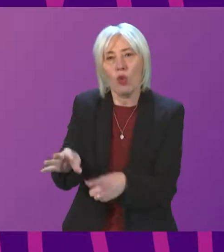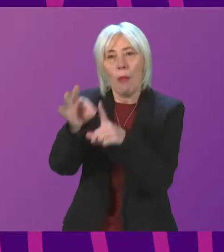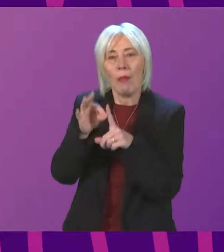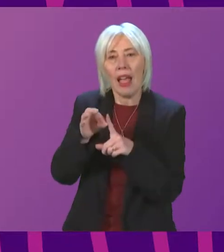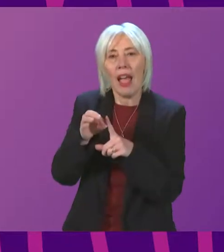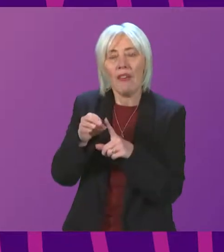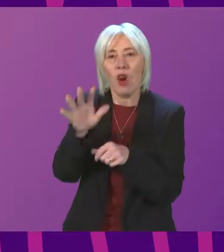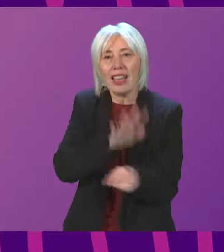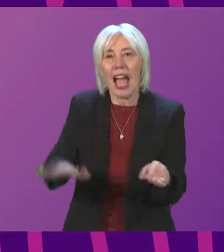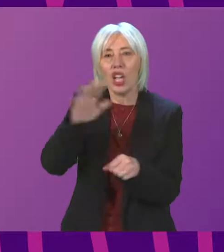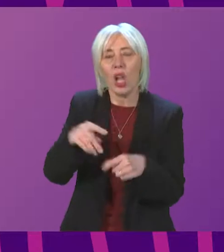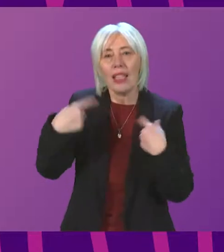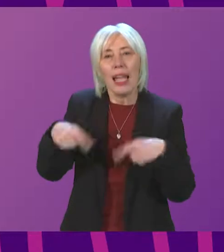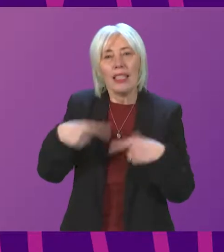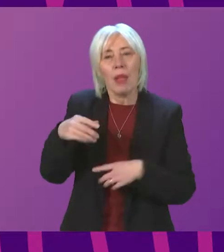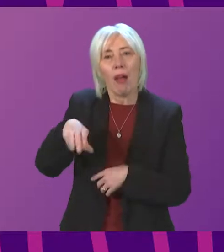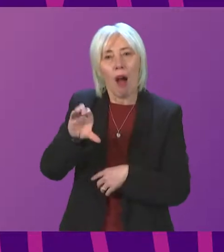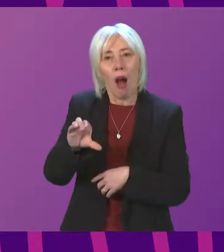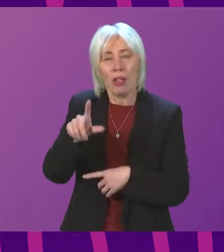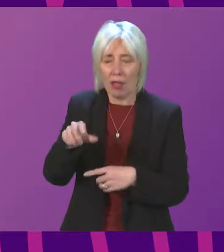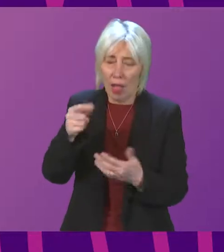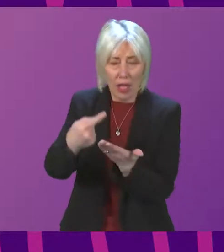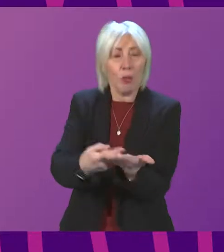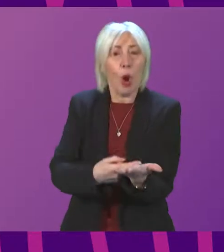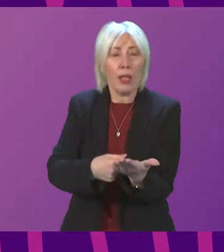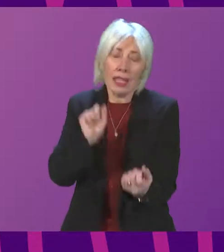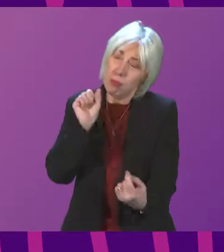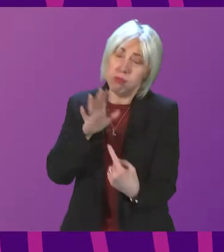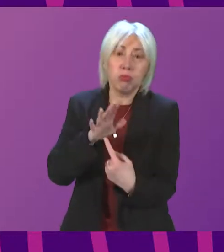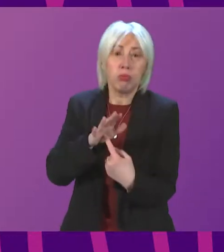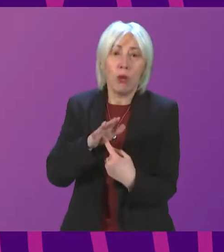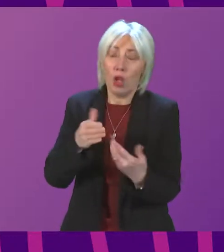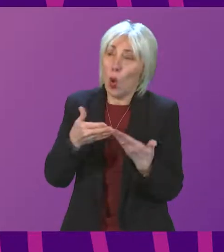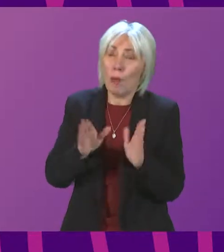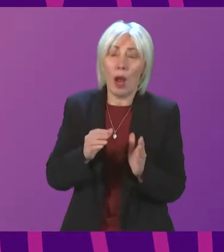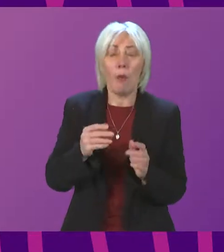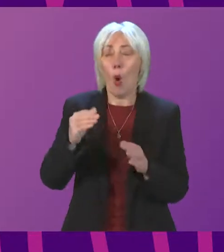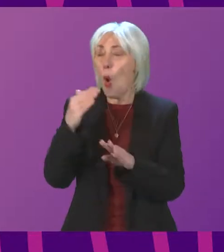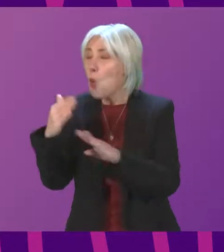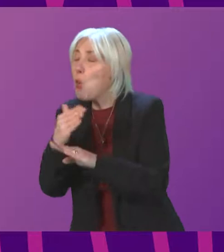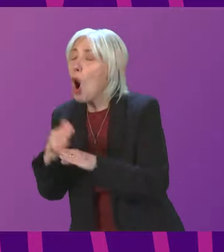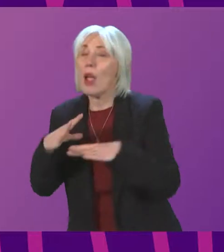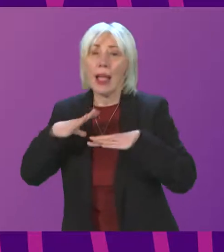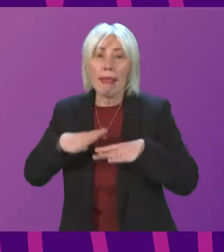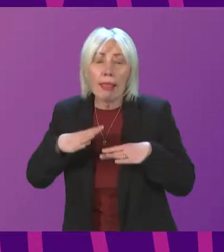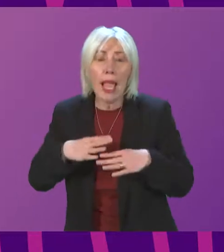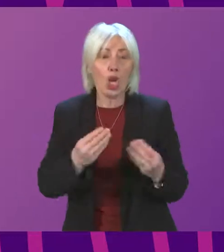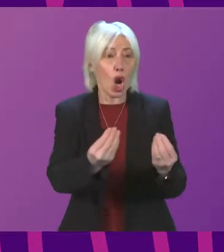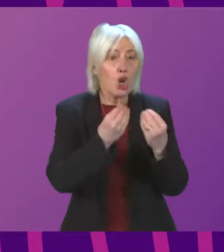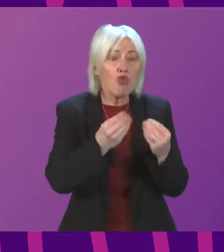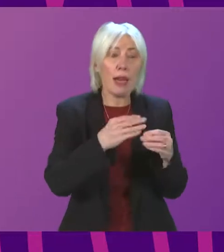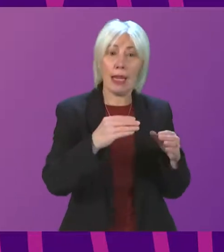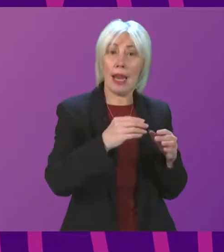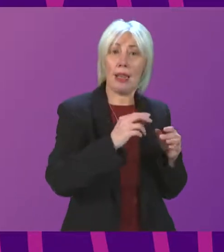entitlement card, because this policy is absolutely vital for opening up work, training, education and leisure opportunities for the young people of Scotland.